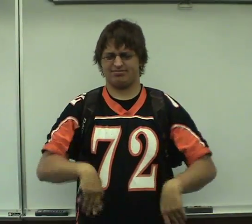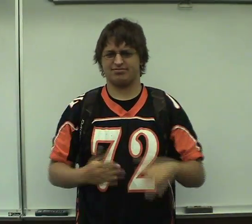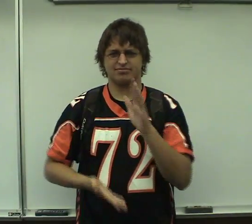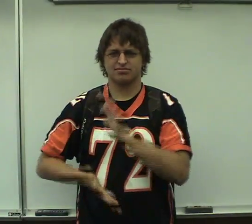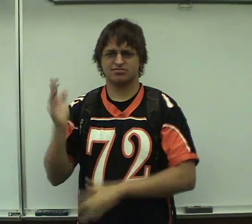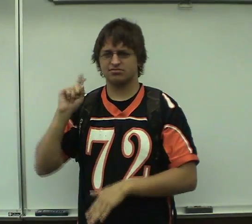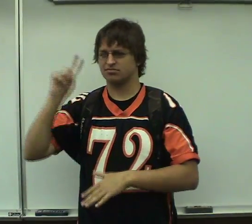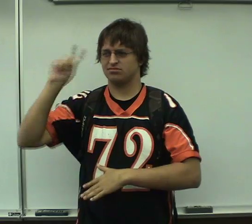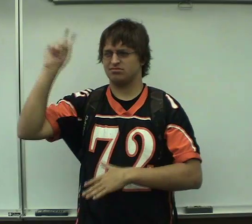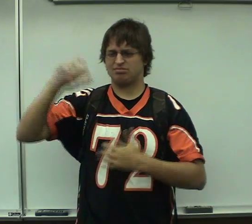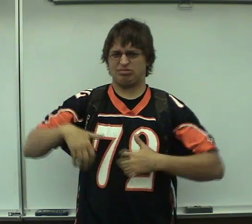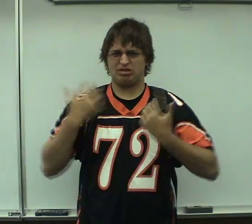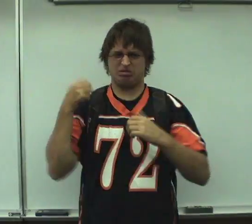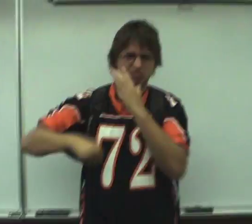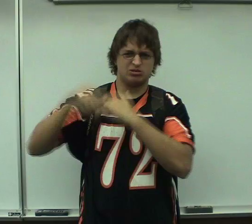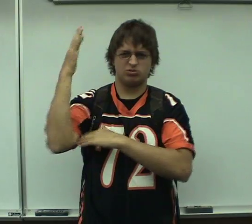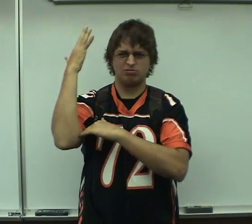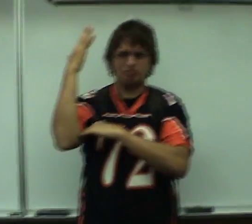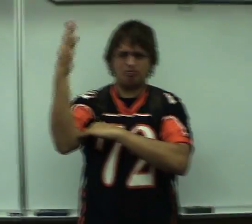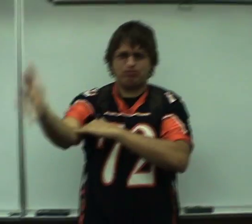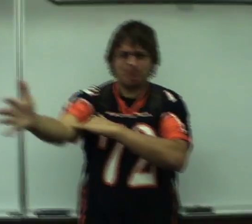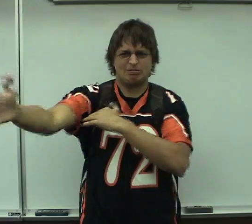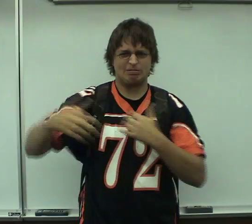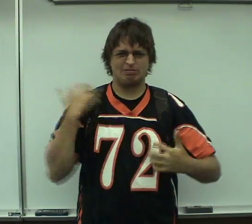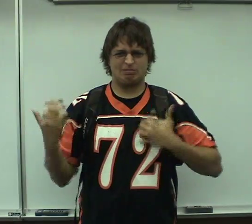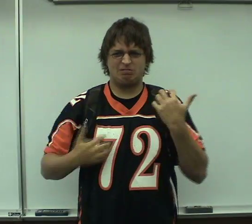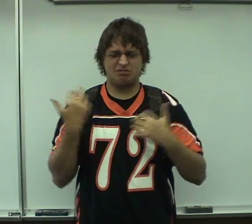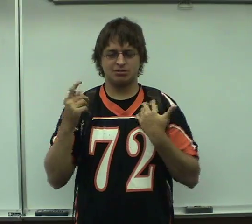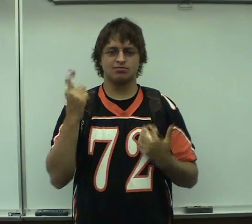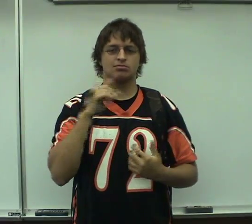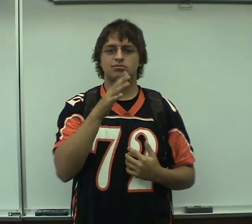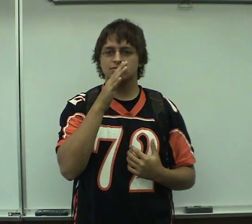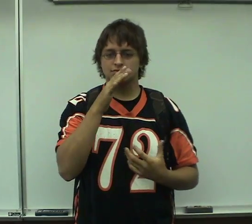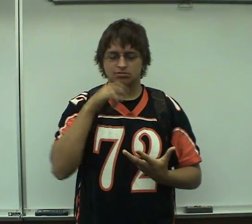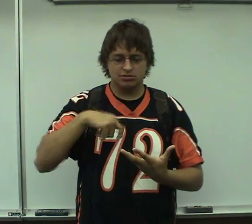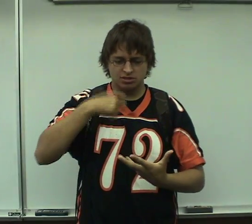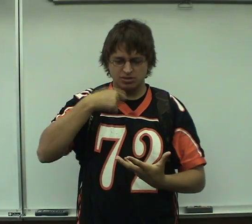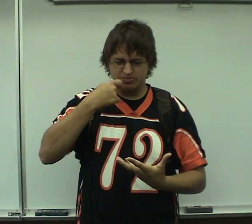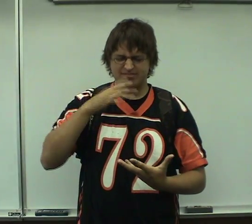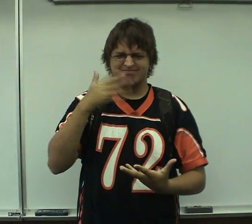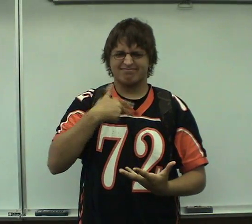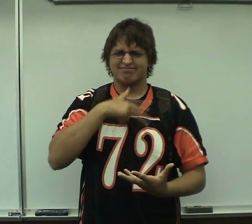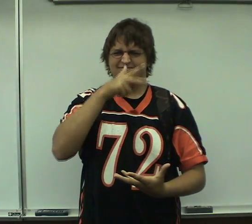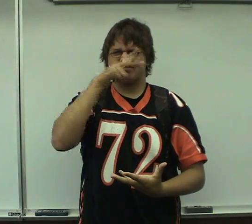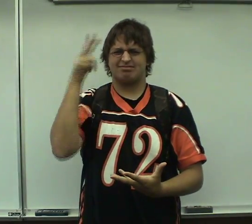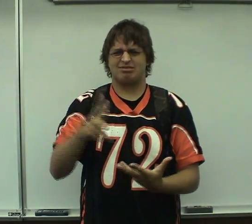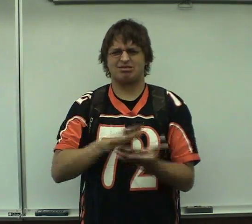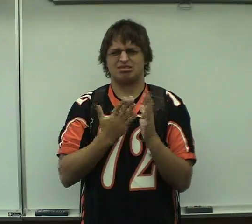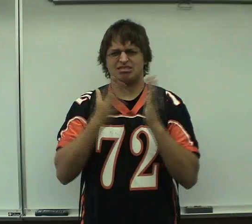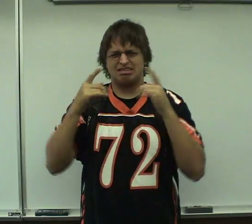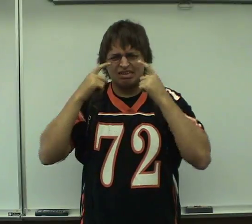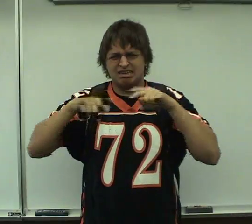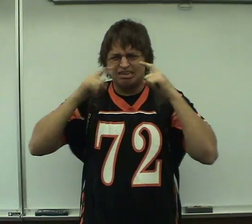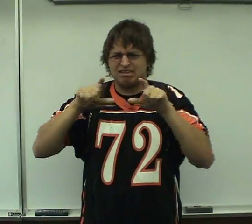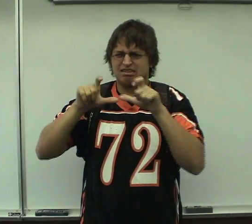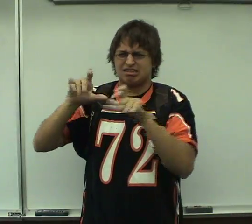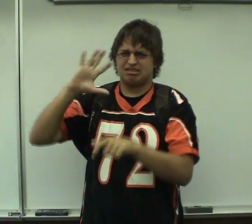E'ehh E'ehh E'eh E E'ehh E'ehh